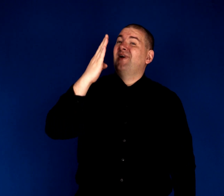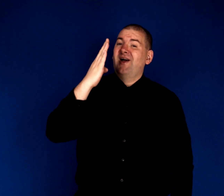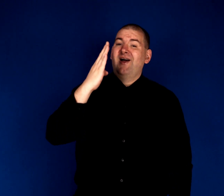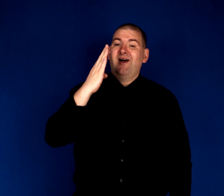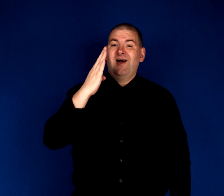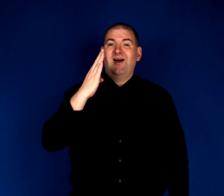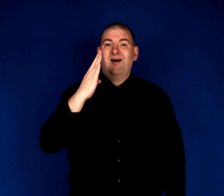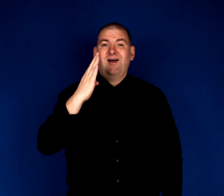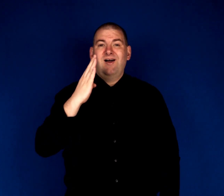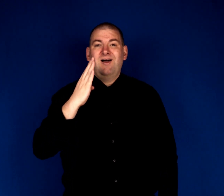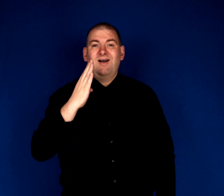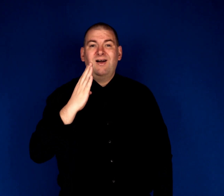God.